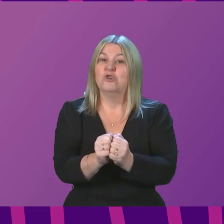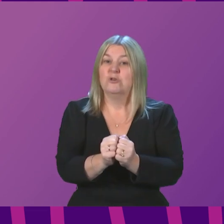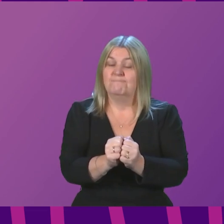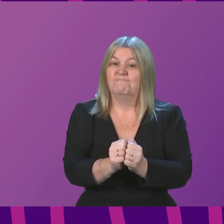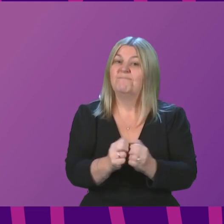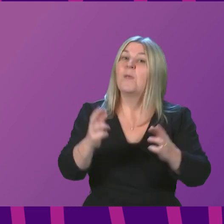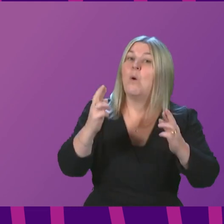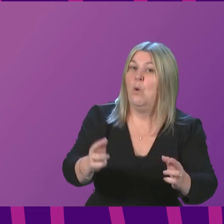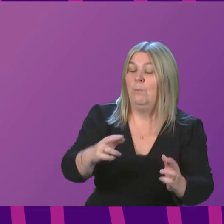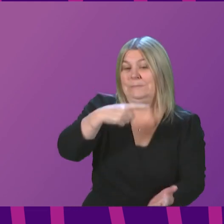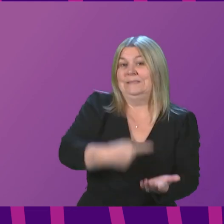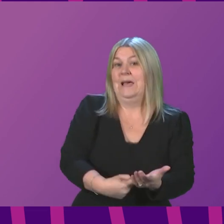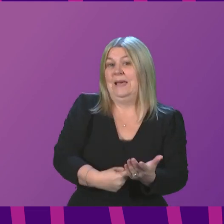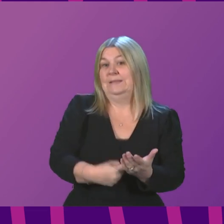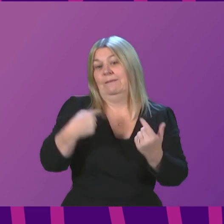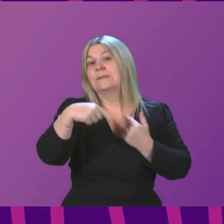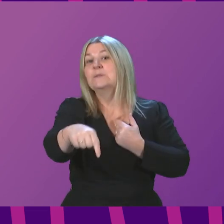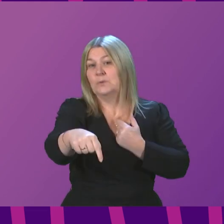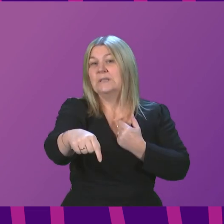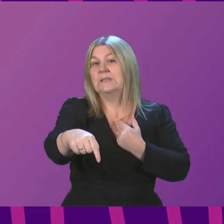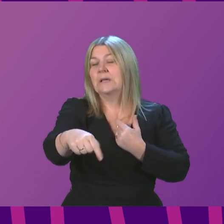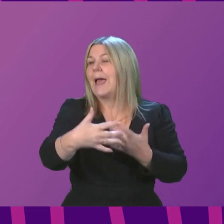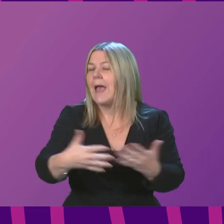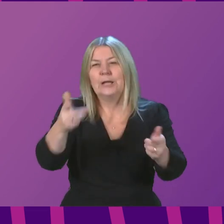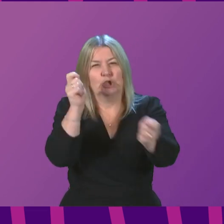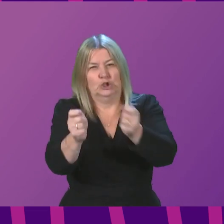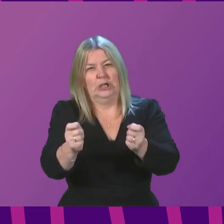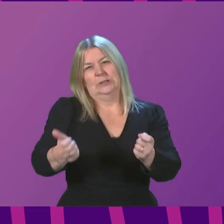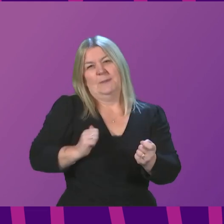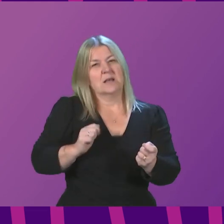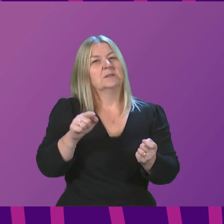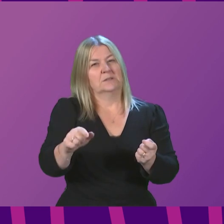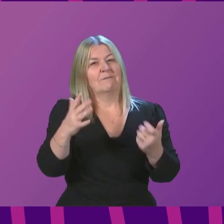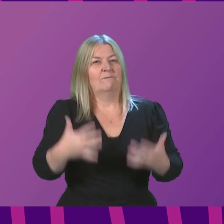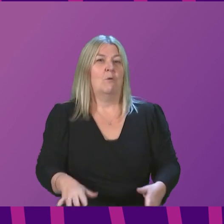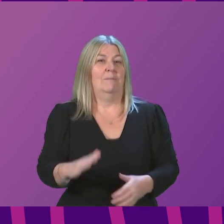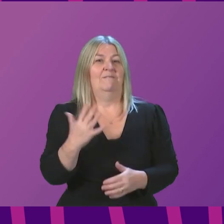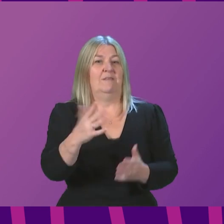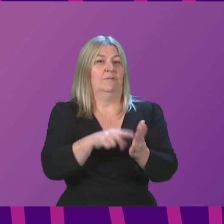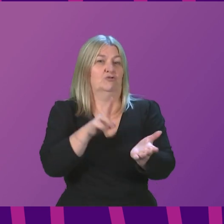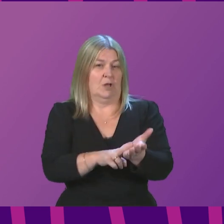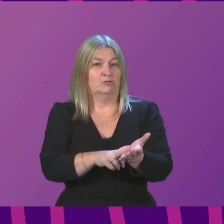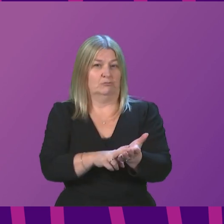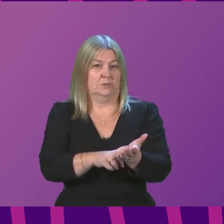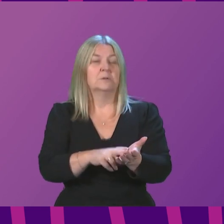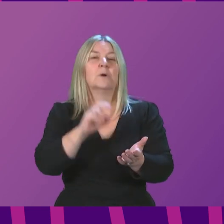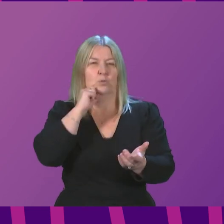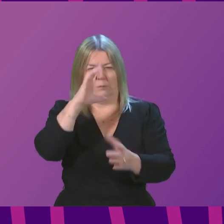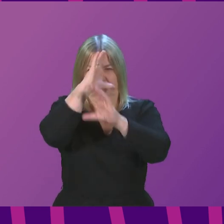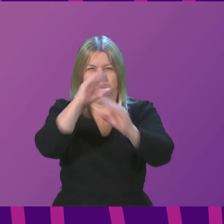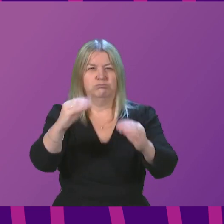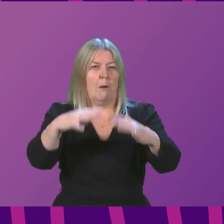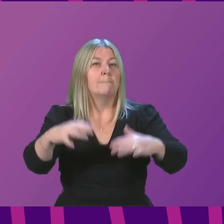hope to reach decisions in the next week with any changes taking effect from 5 January, and we will keep Parliament updated.